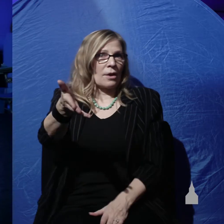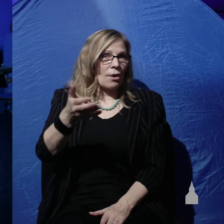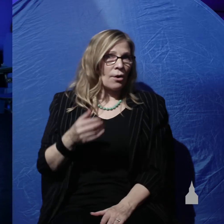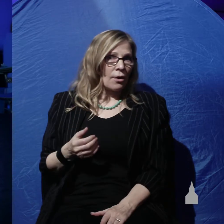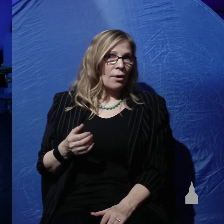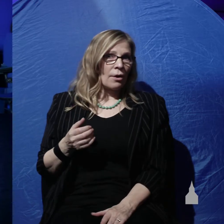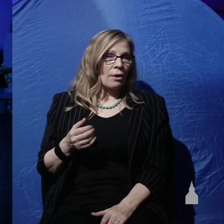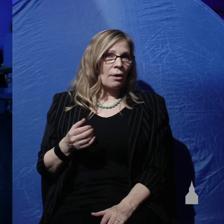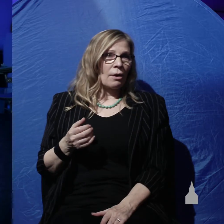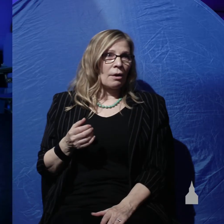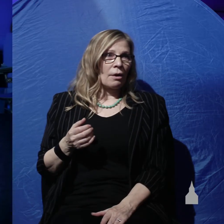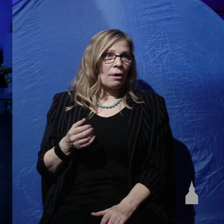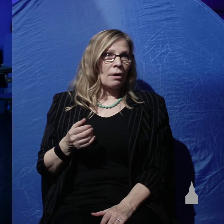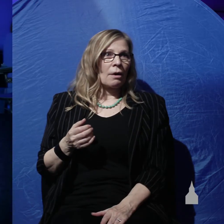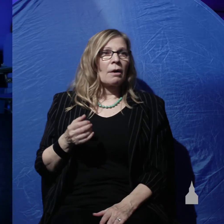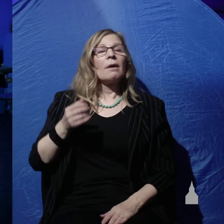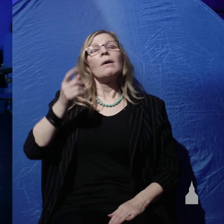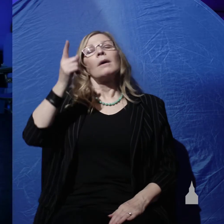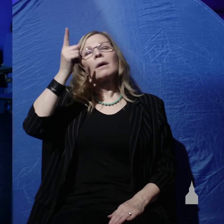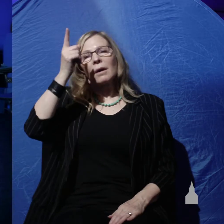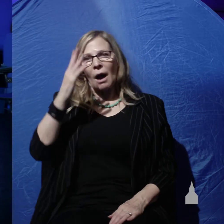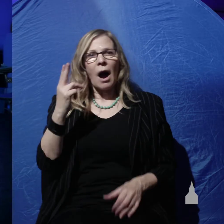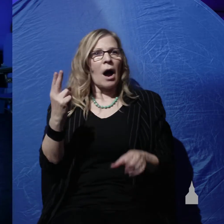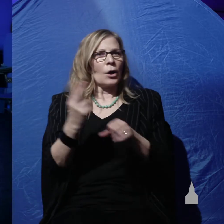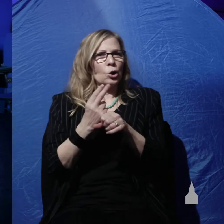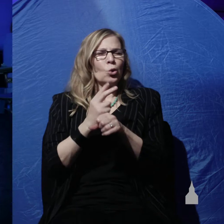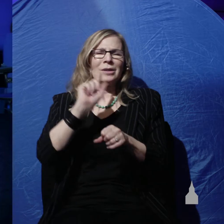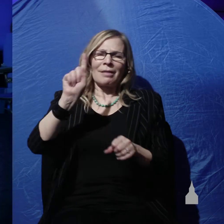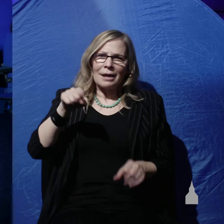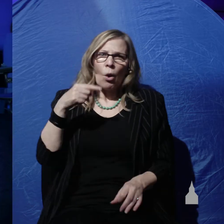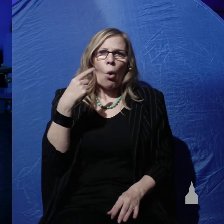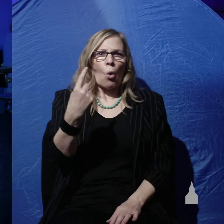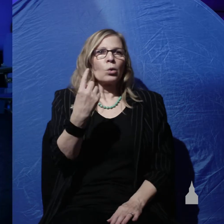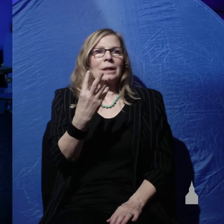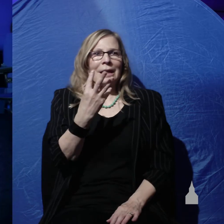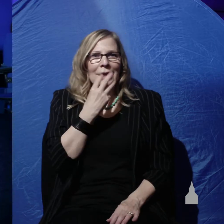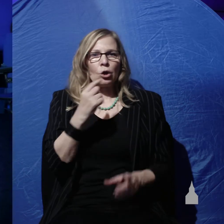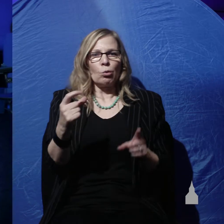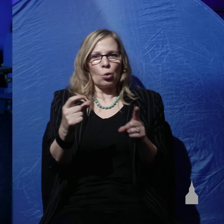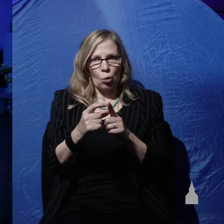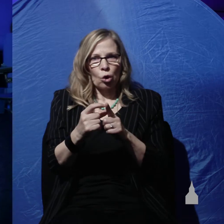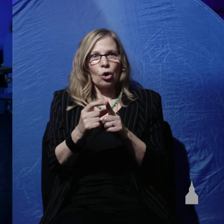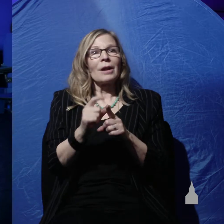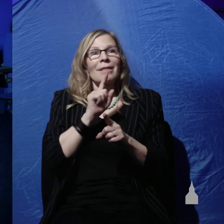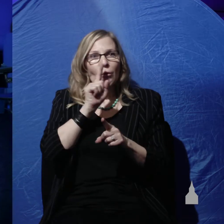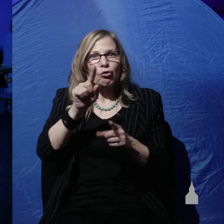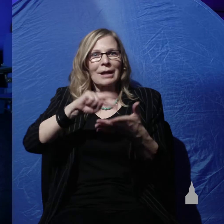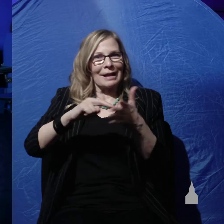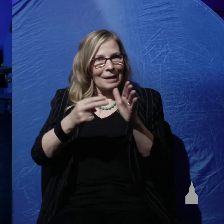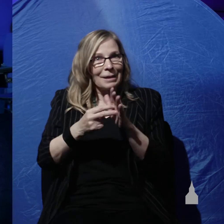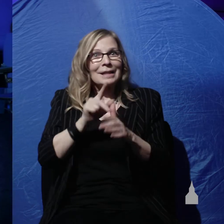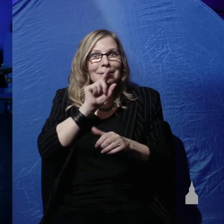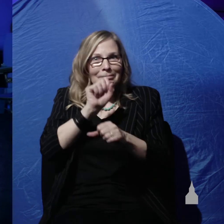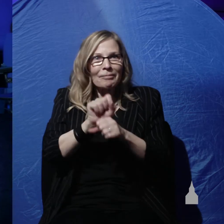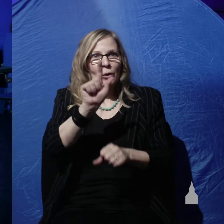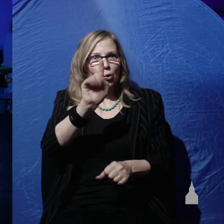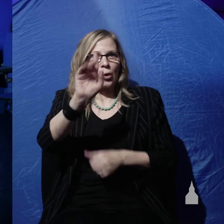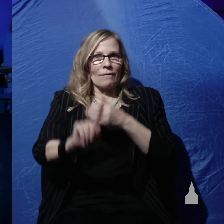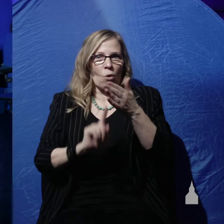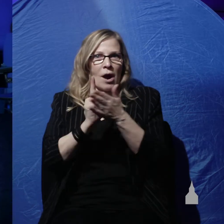God used the only Hebrew word that means a literal day. If he really created over millions of years,